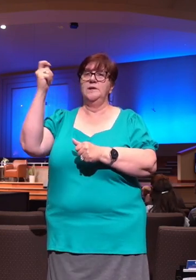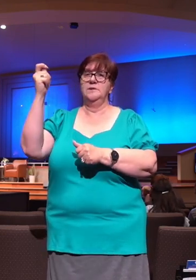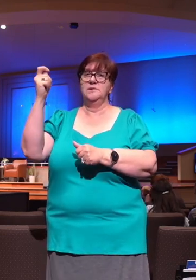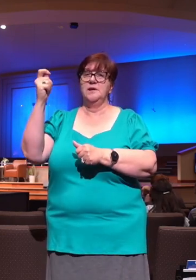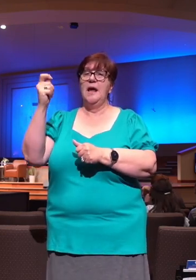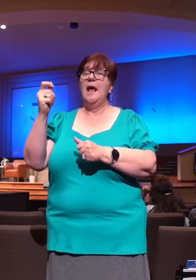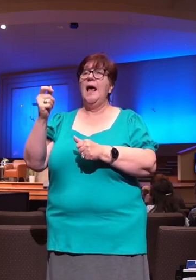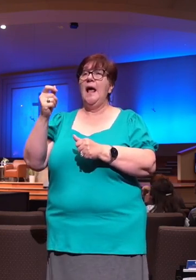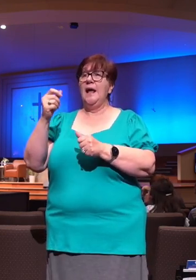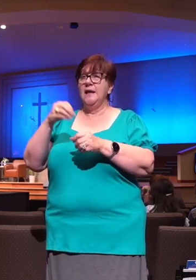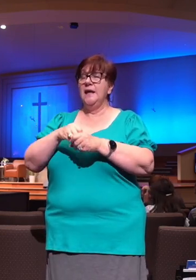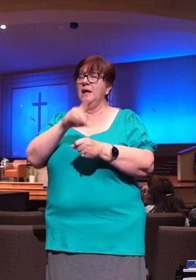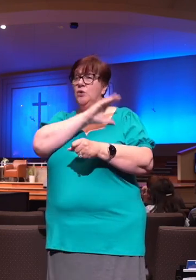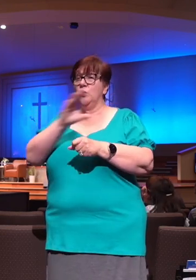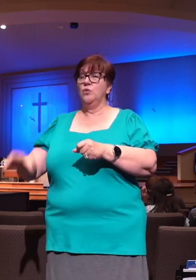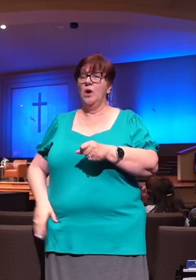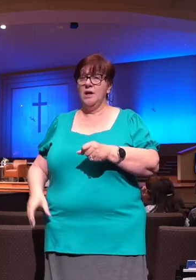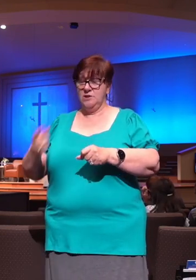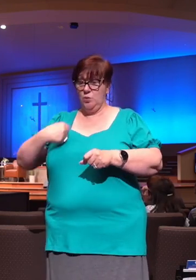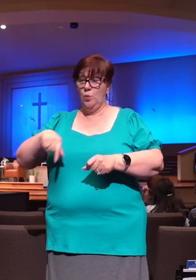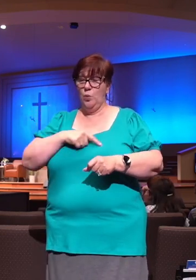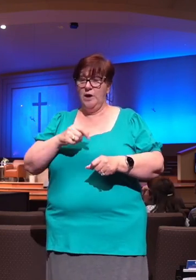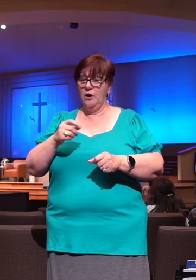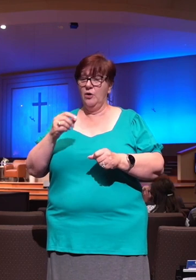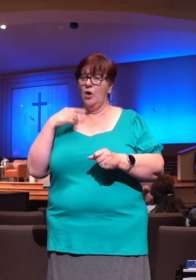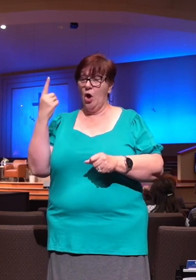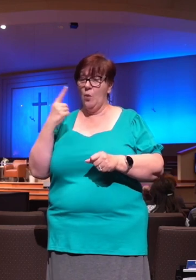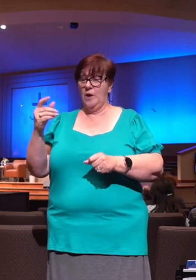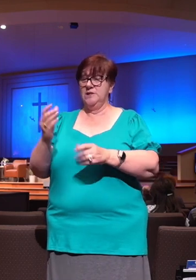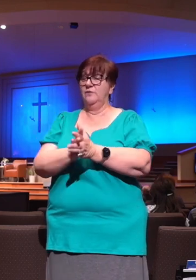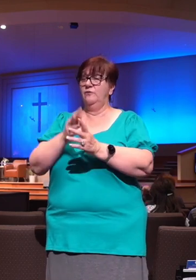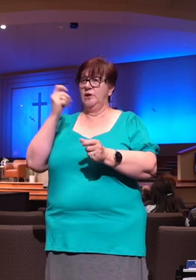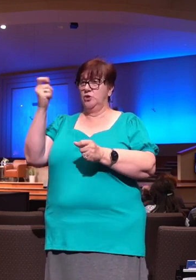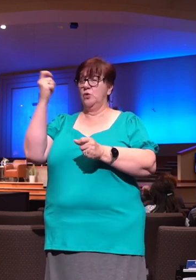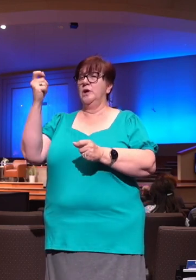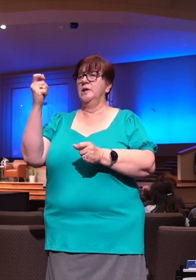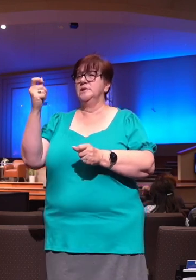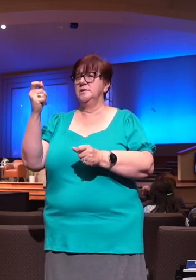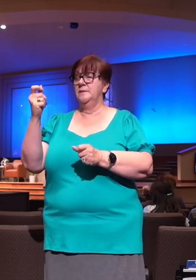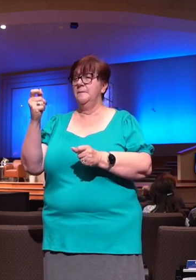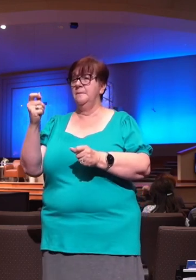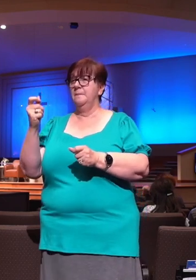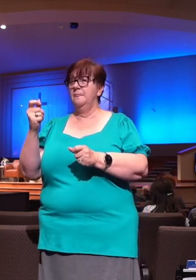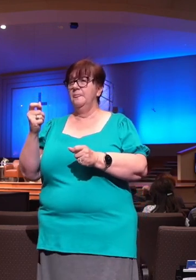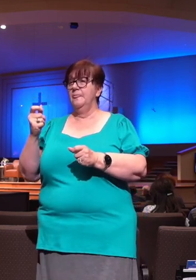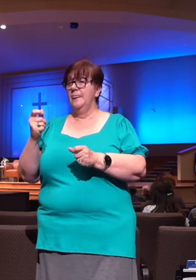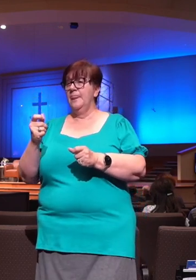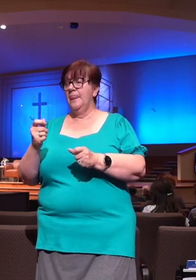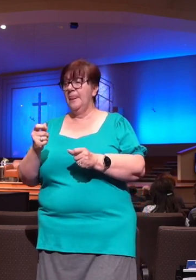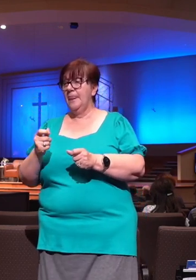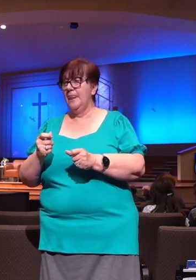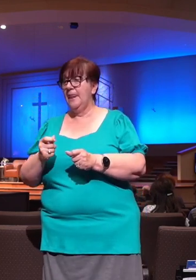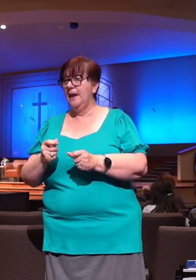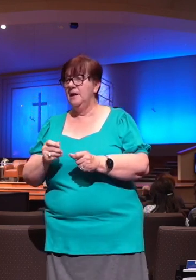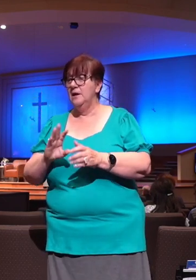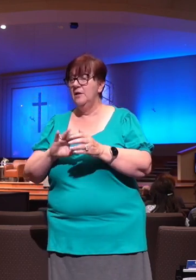The Bible reads in Isaiah 54, No weapon that is formed against thee shall prosper in every tongue, that shall rise against thee in judgment.